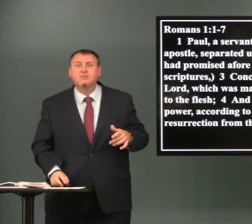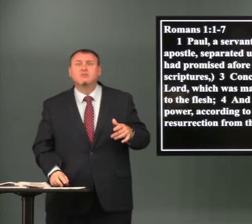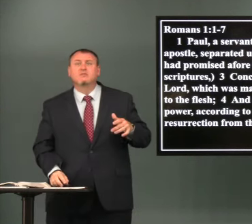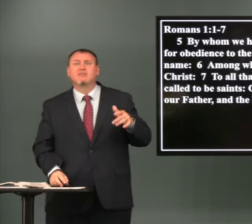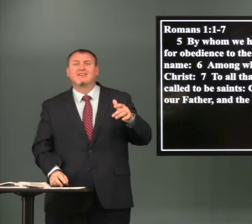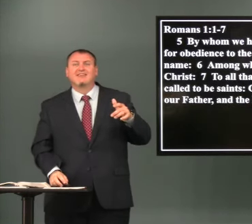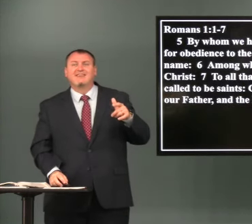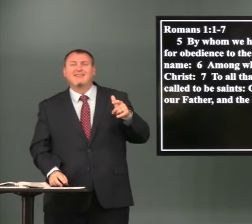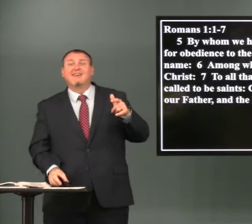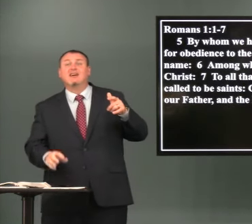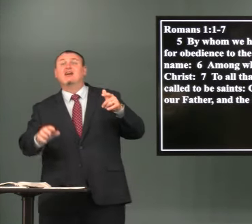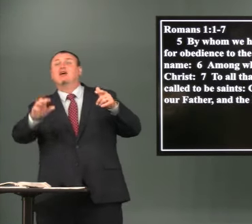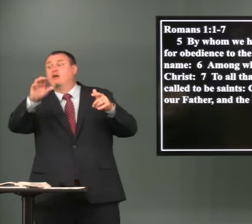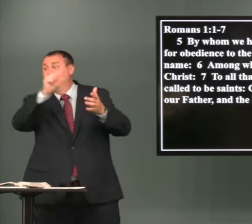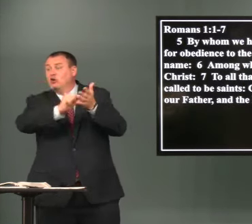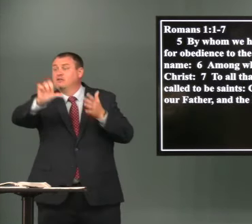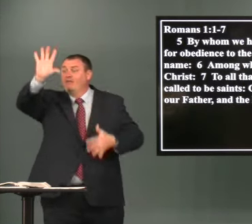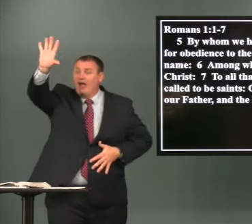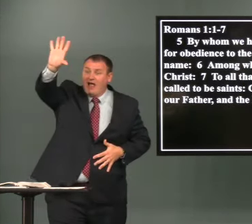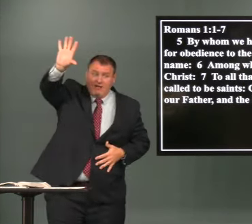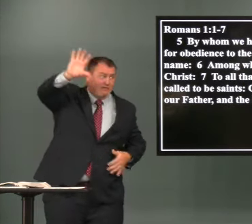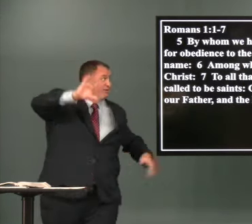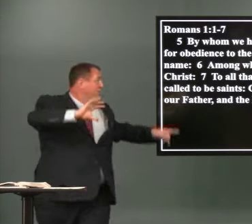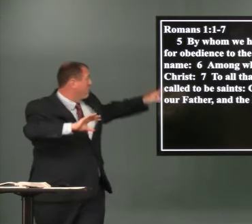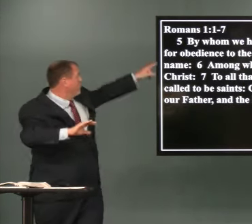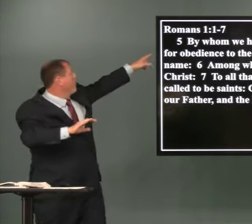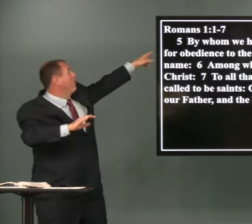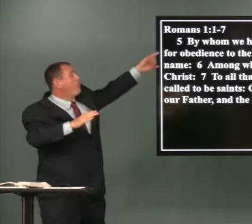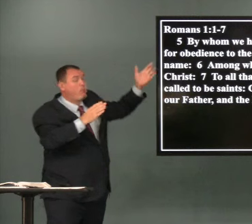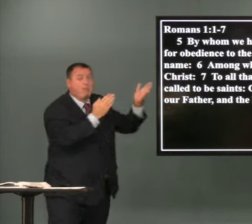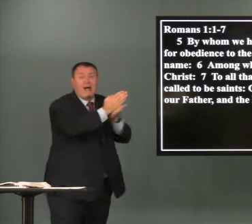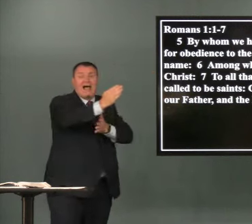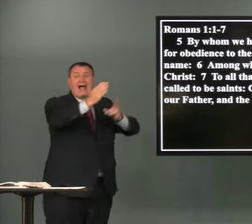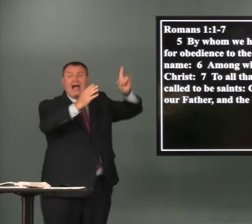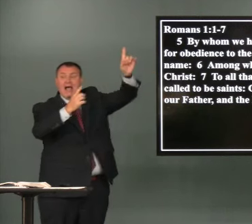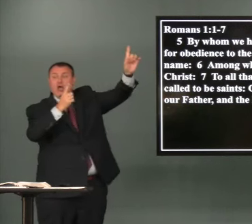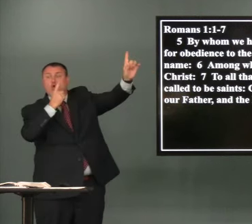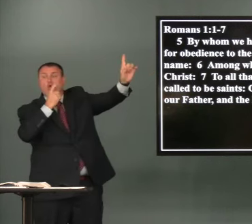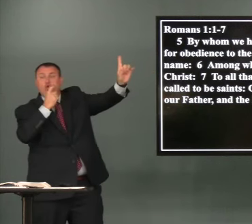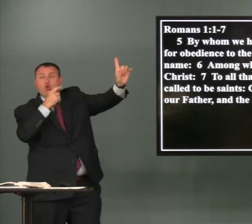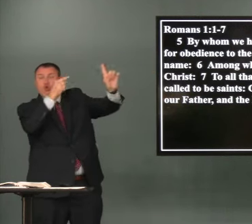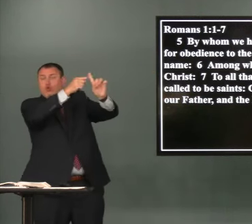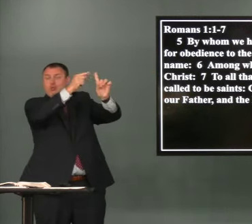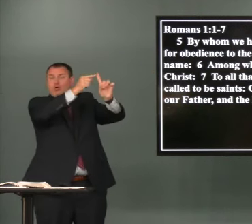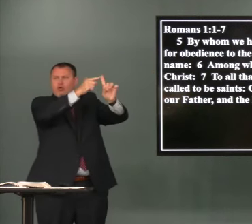why not i'll continue to explain in verse five by whom